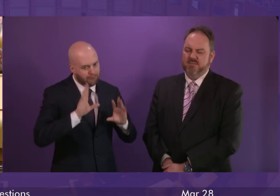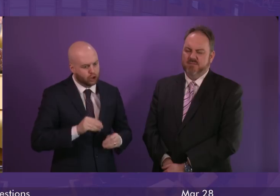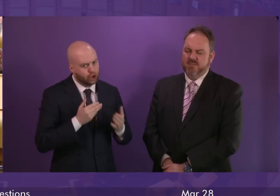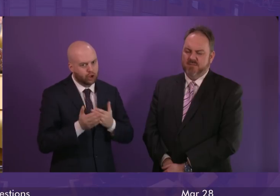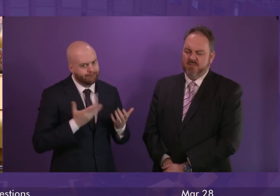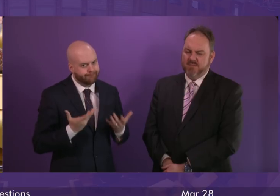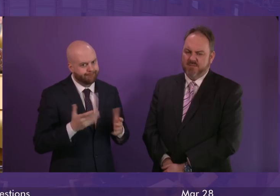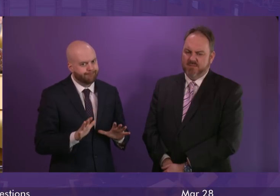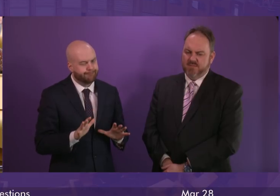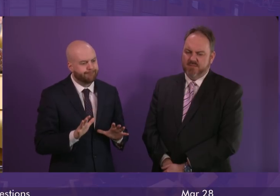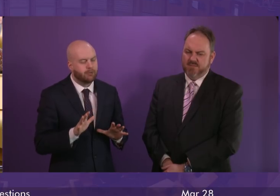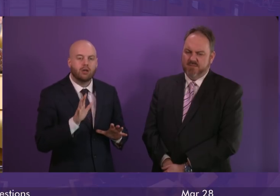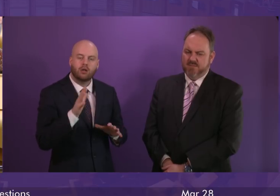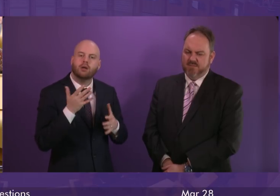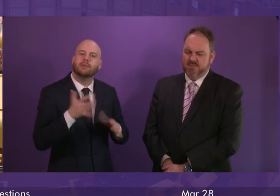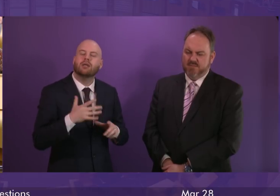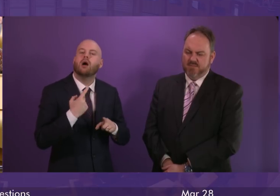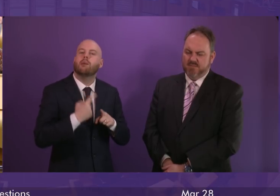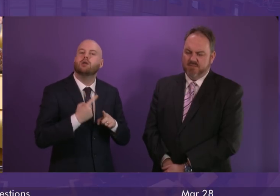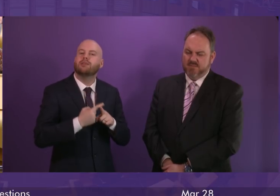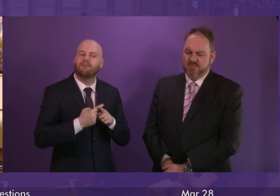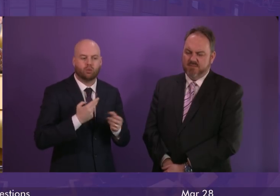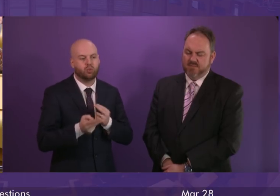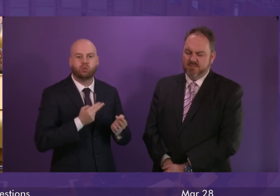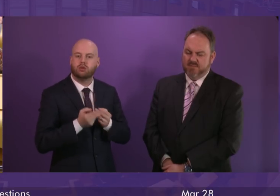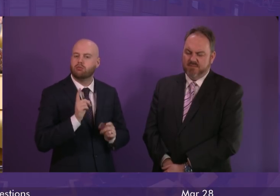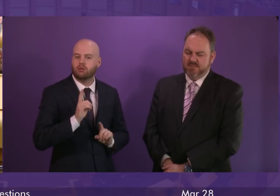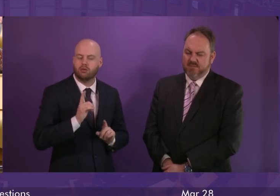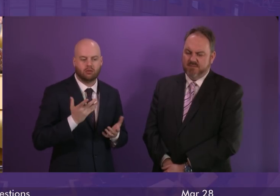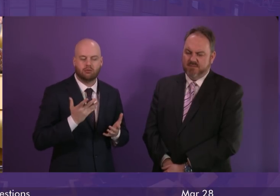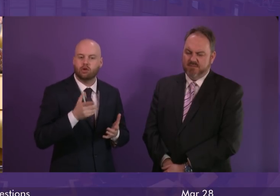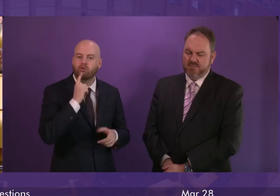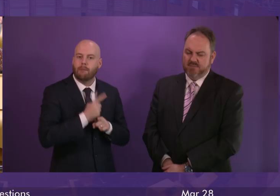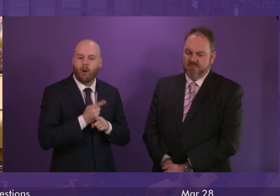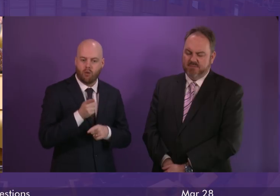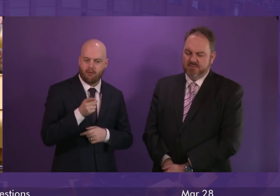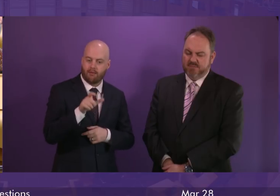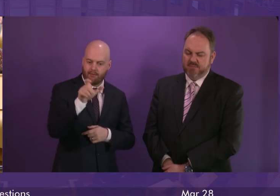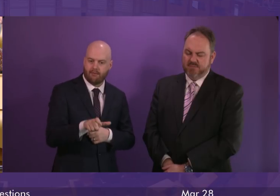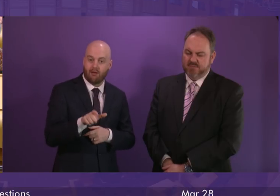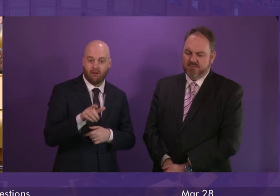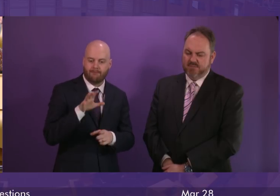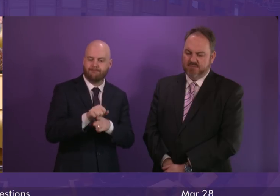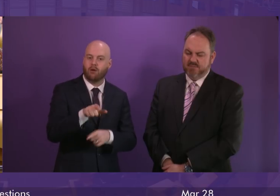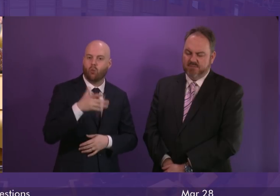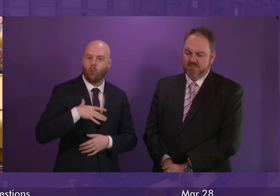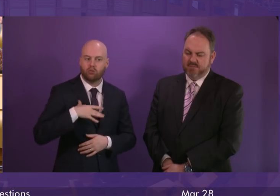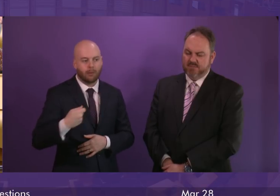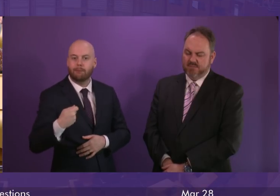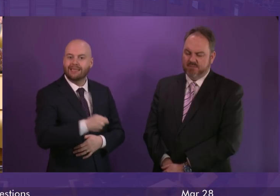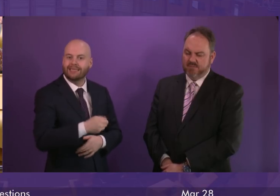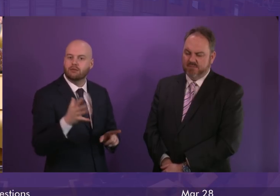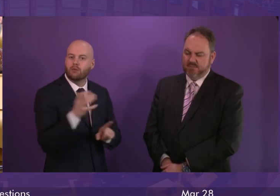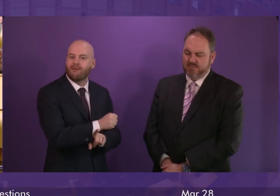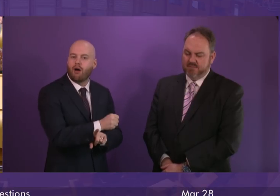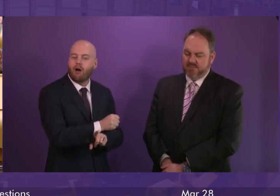positive news that we've had about the preferred bidder is firstly testament to the skills and the dedication of the workforce, but also testament to